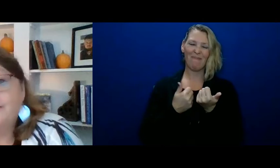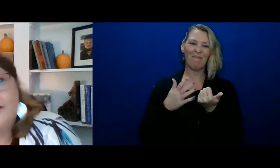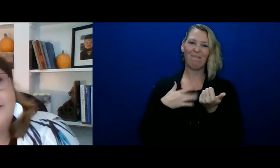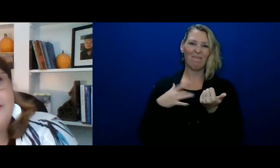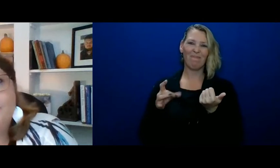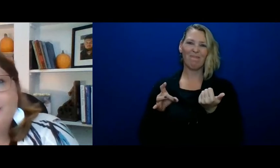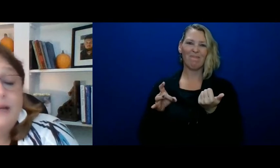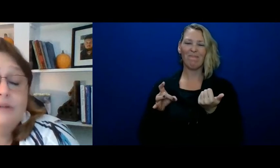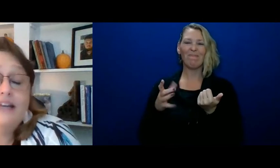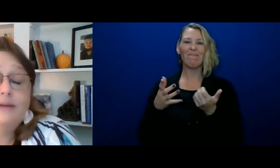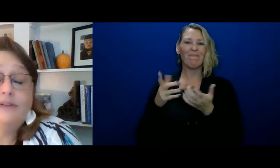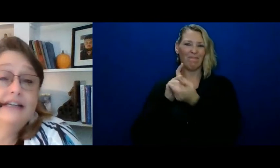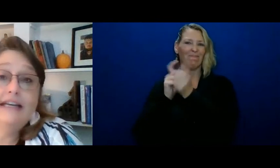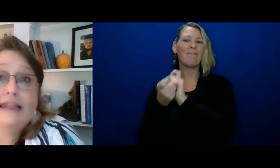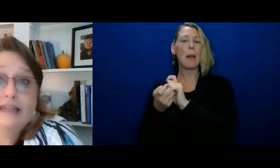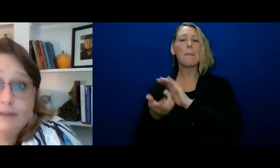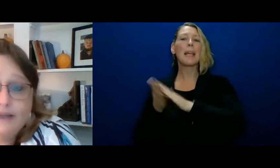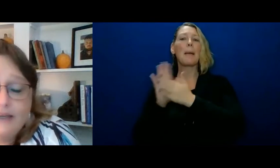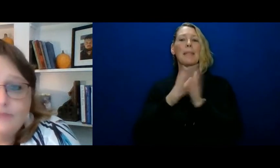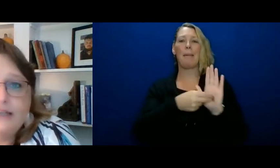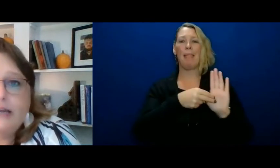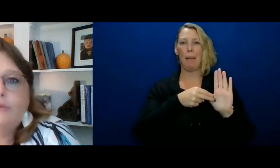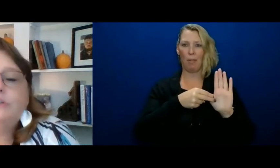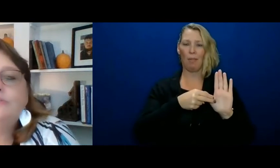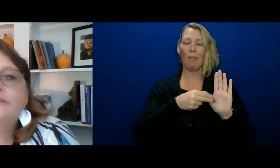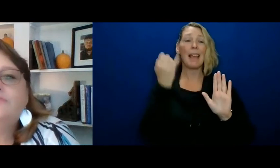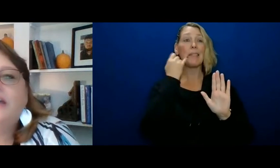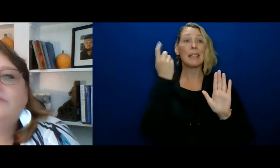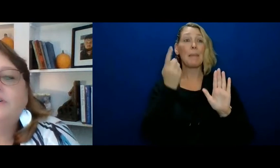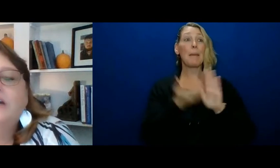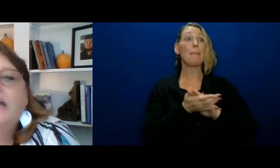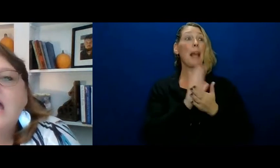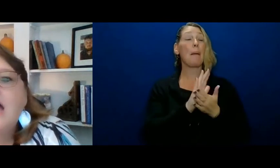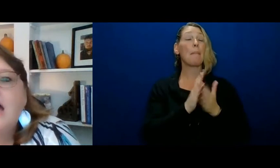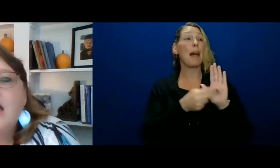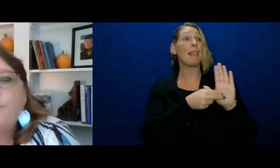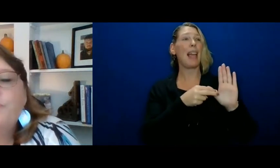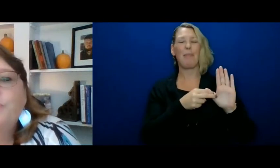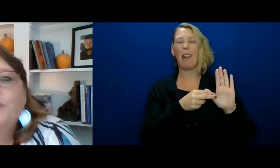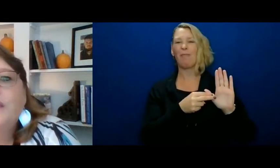Because honestly, it became a label and anything that becomes a label loses favor.